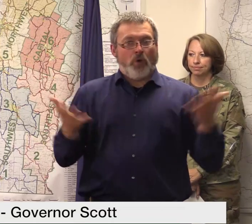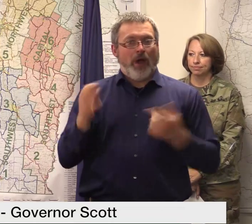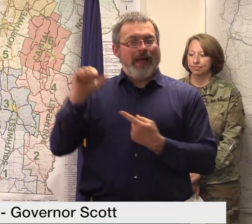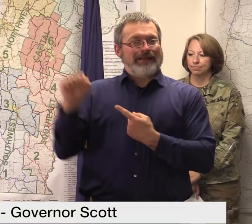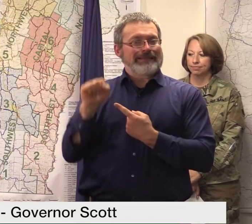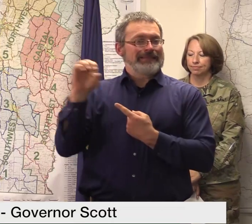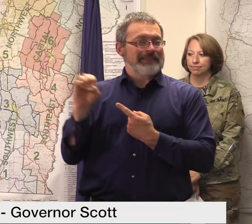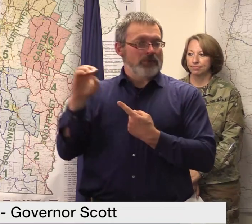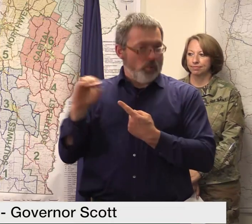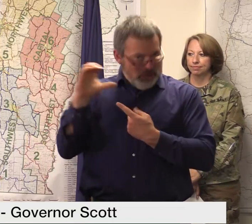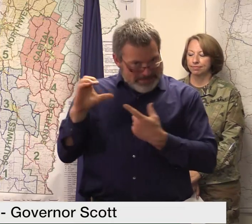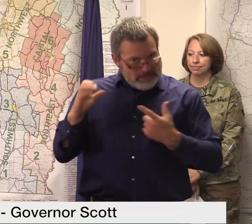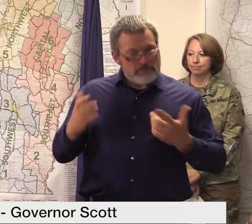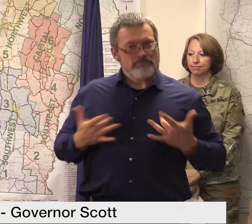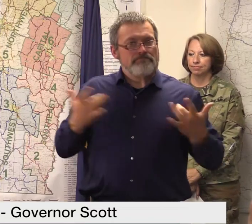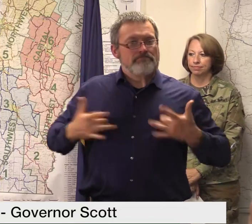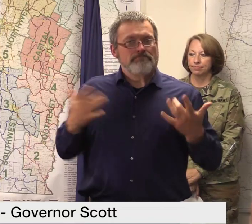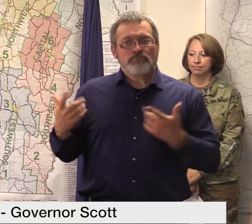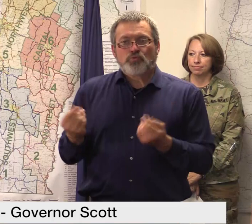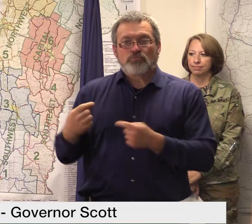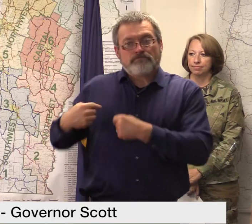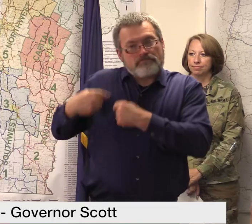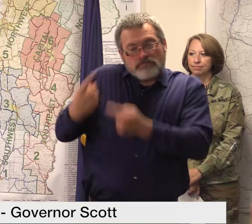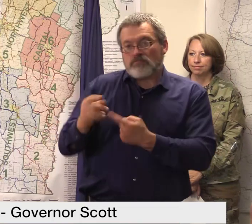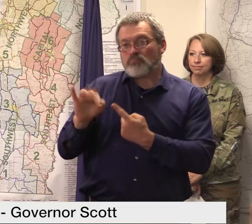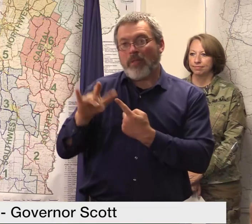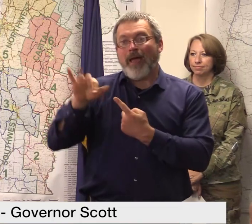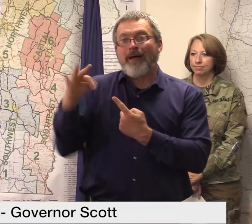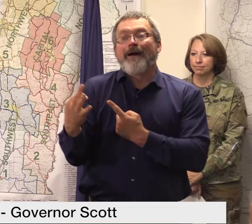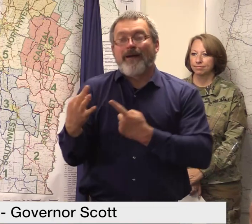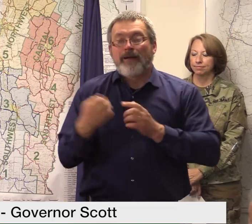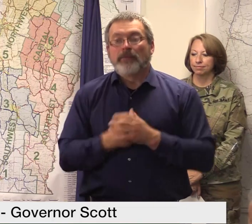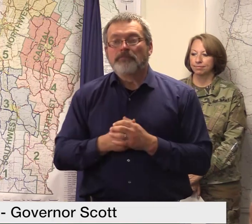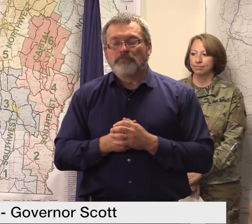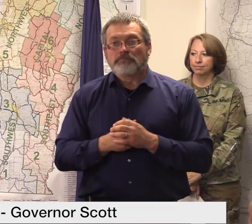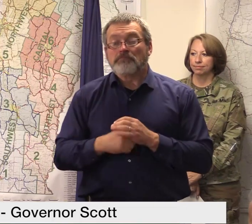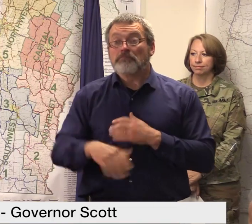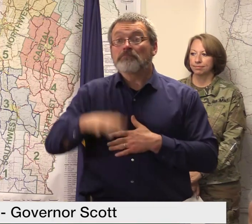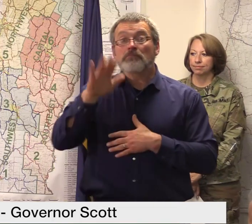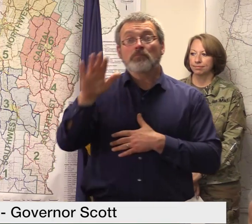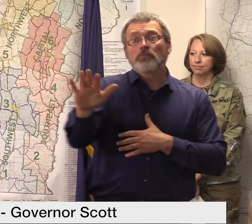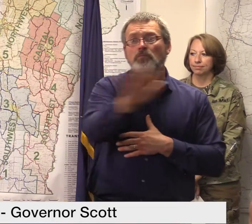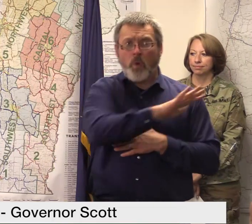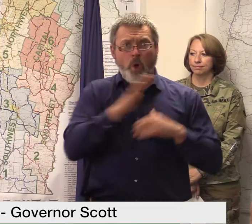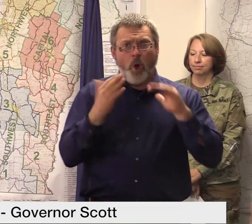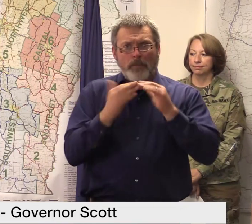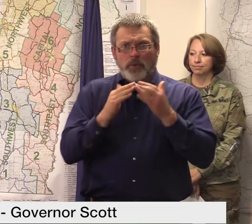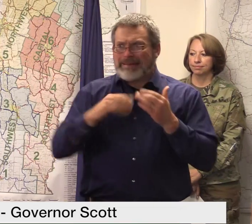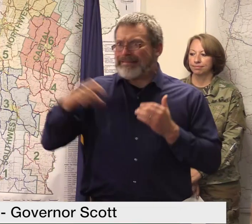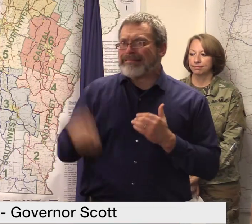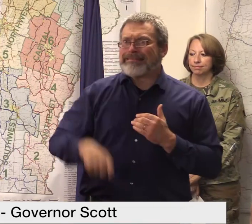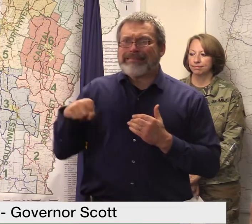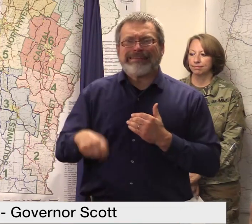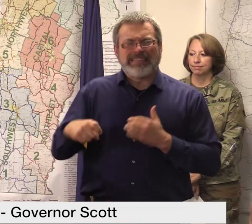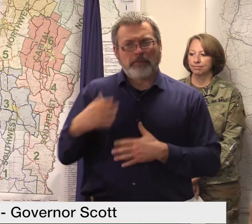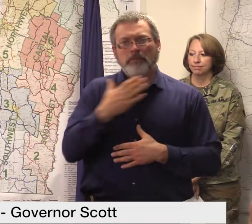community has new or ongoing needs here is the process to get help from the SEOC